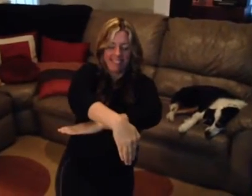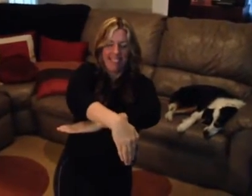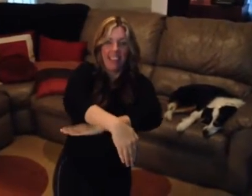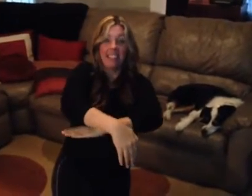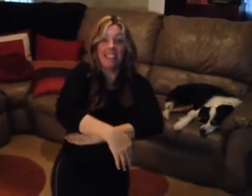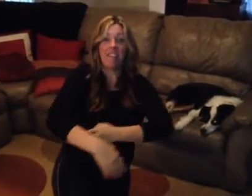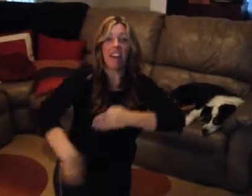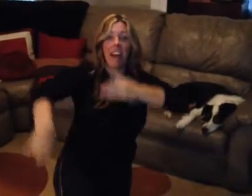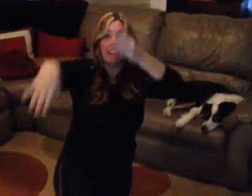Divine.